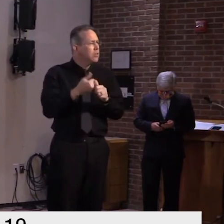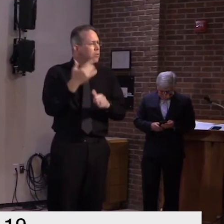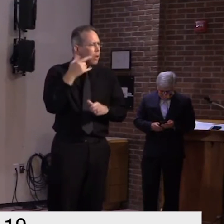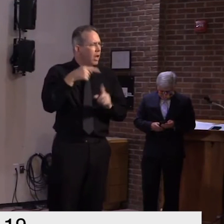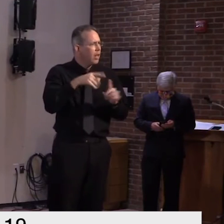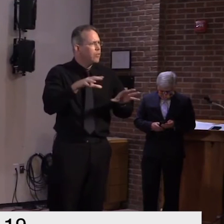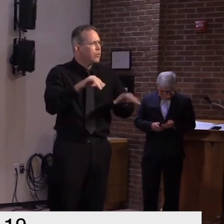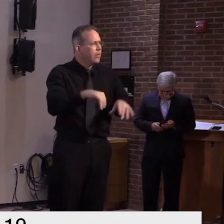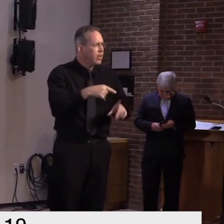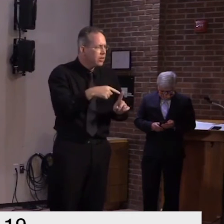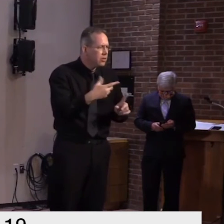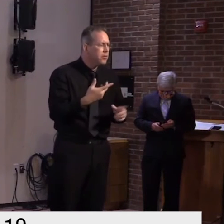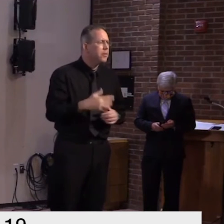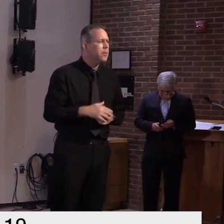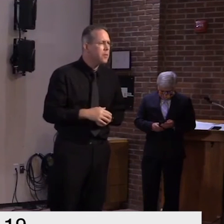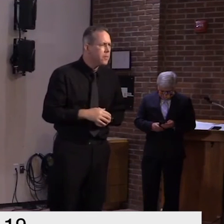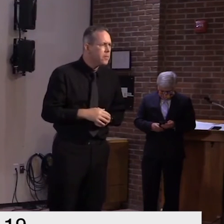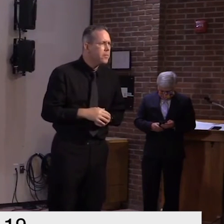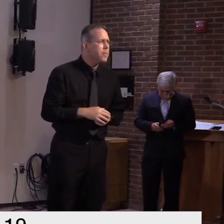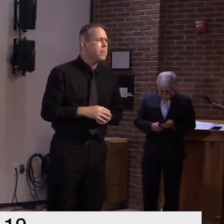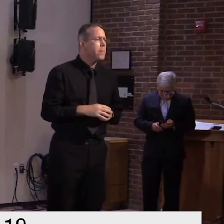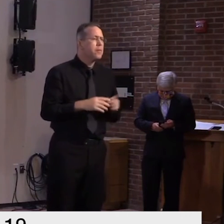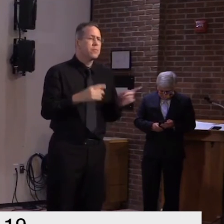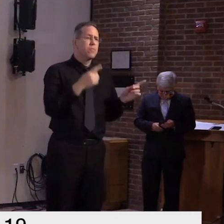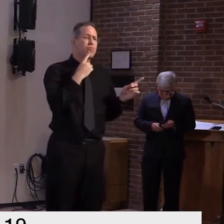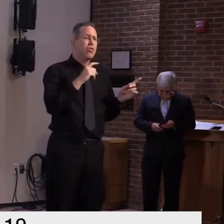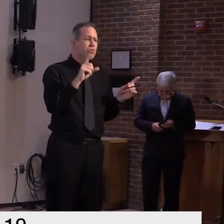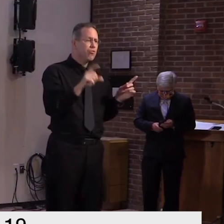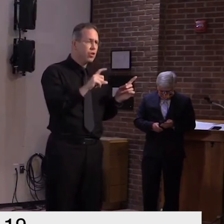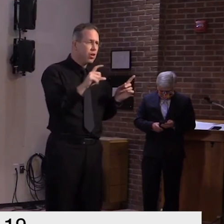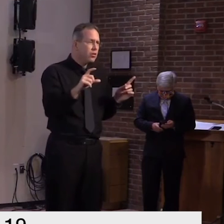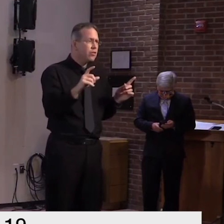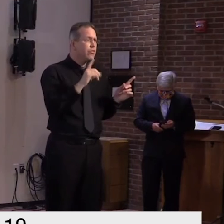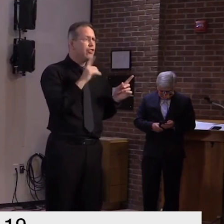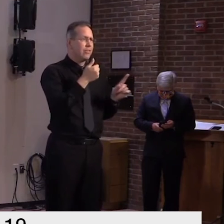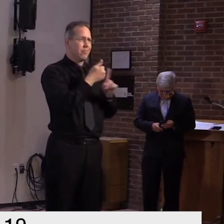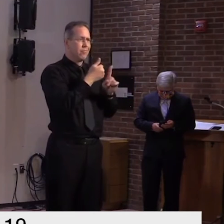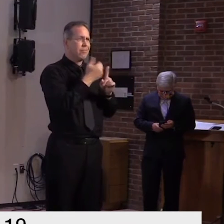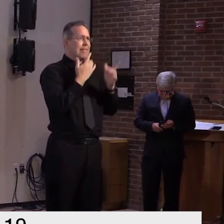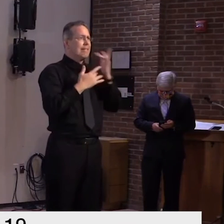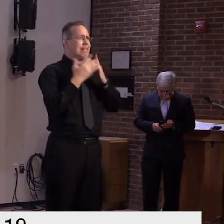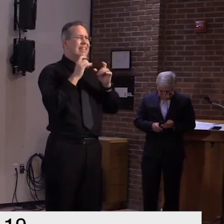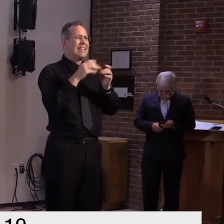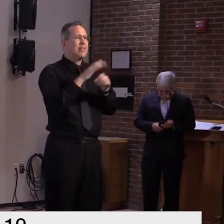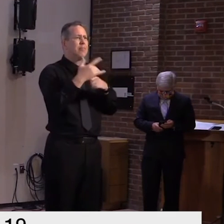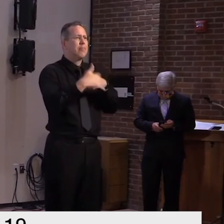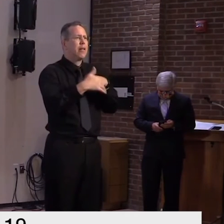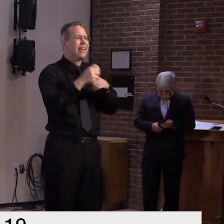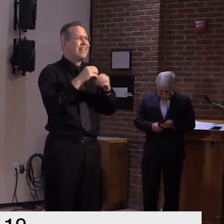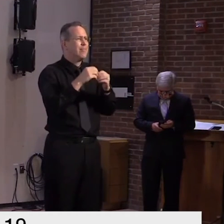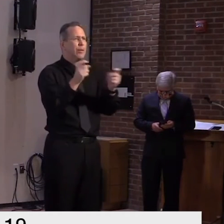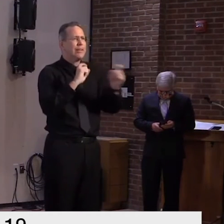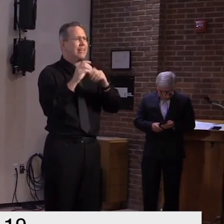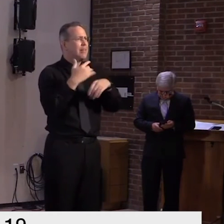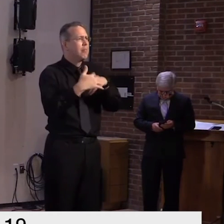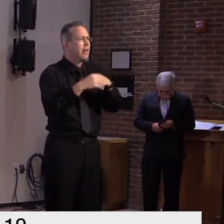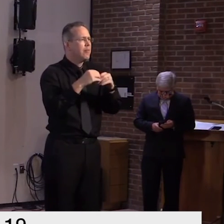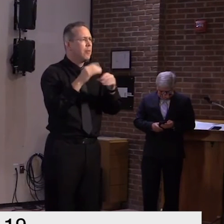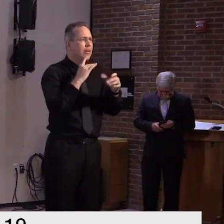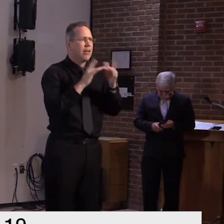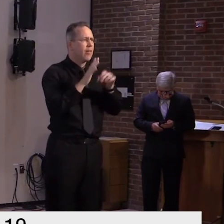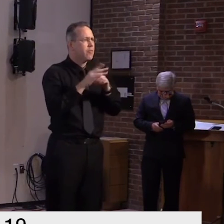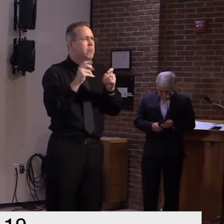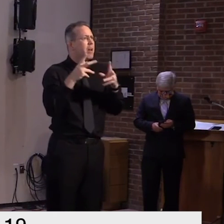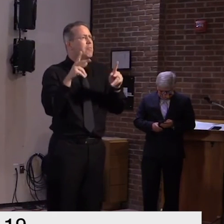of trying to maintain the amount of blood donations that we traditionally want to see for